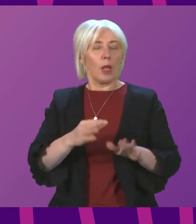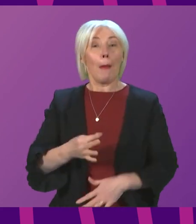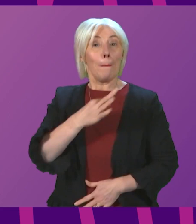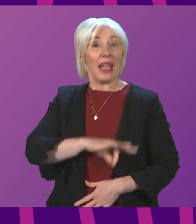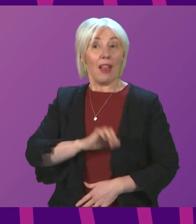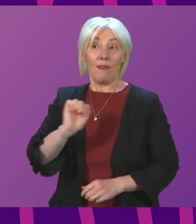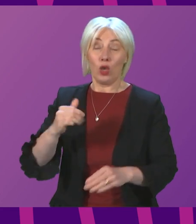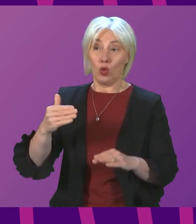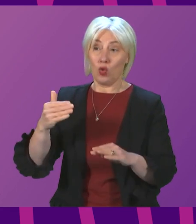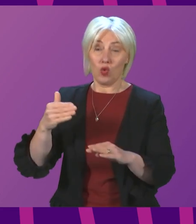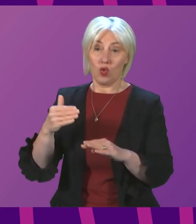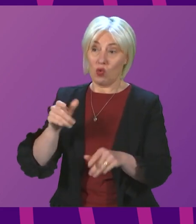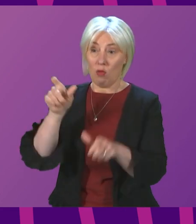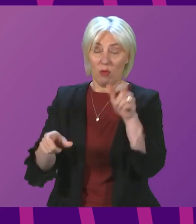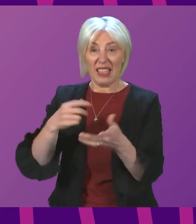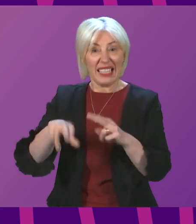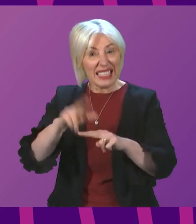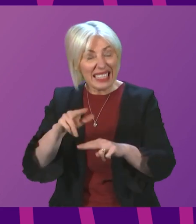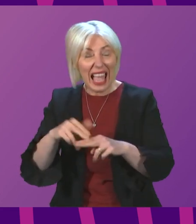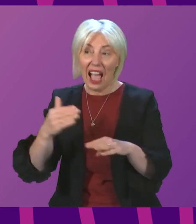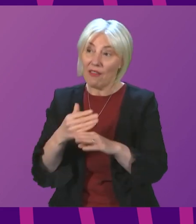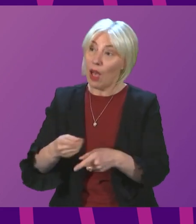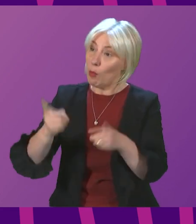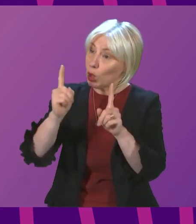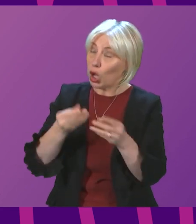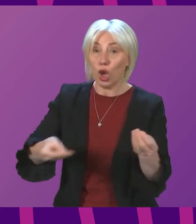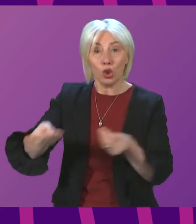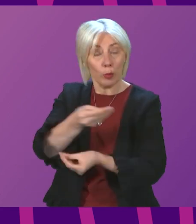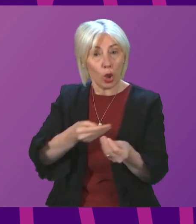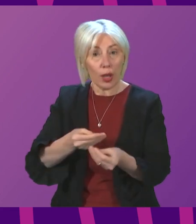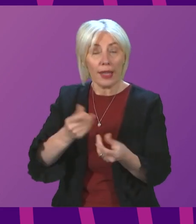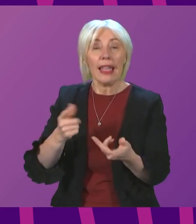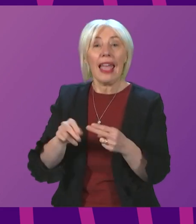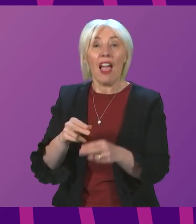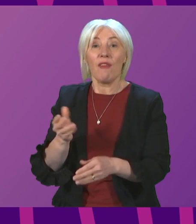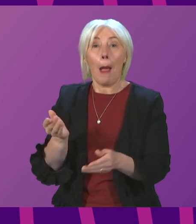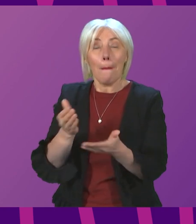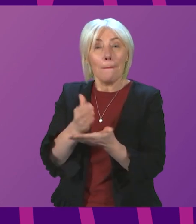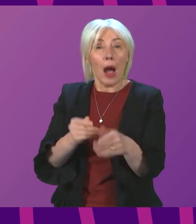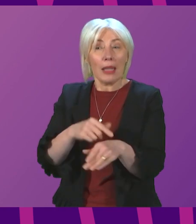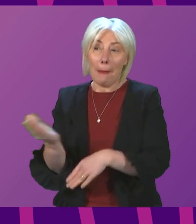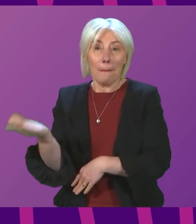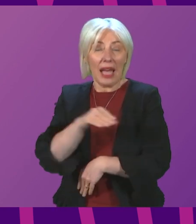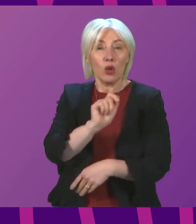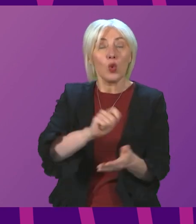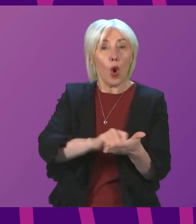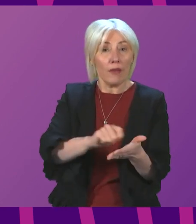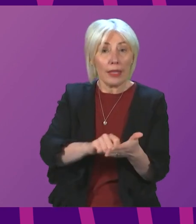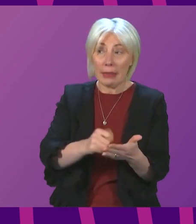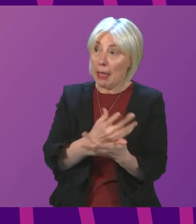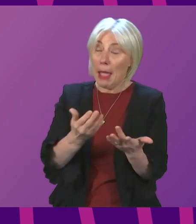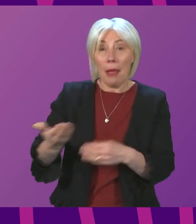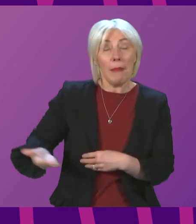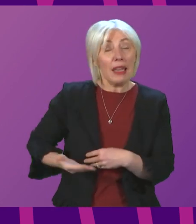employers and to the economy as a whole in at least a partial return to the office at this stage. Indeed, many businesses successfully